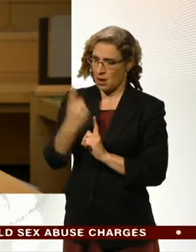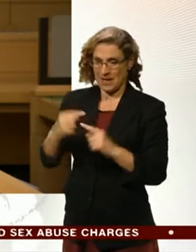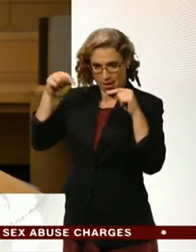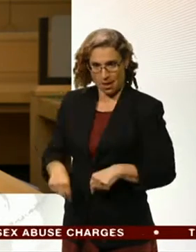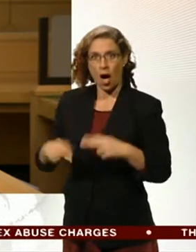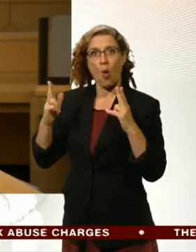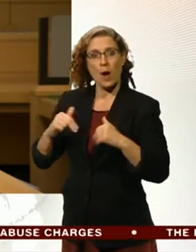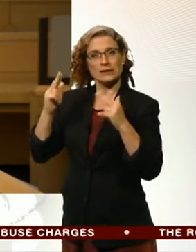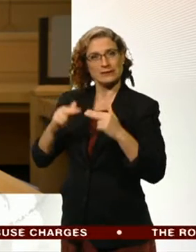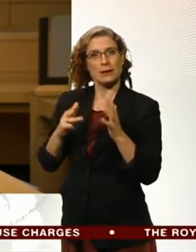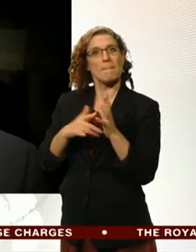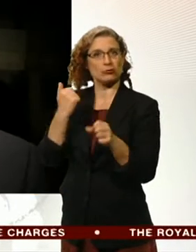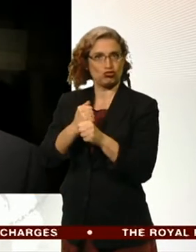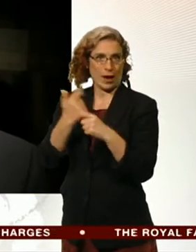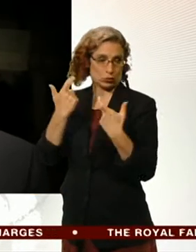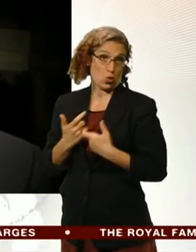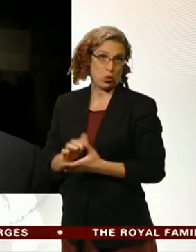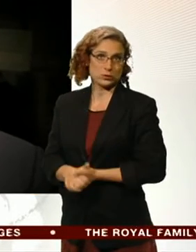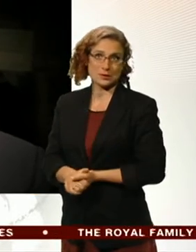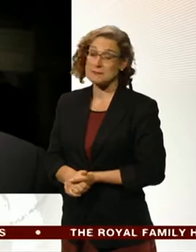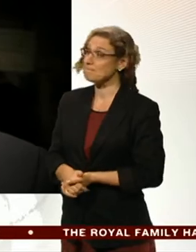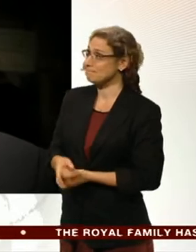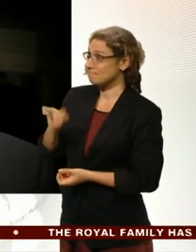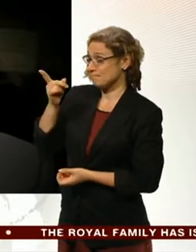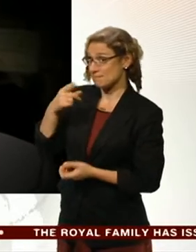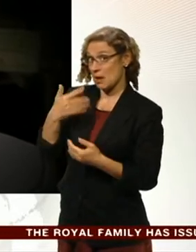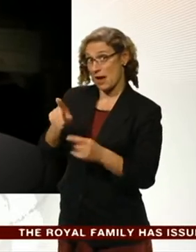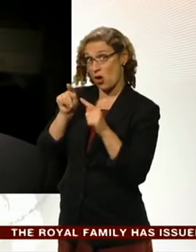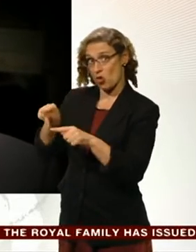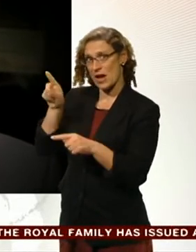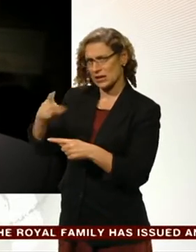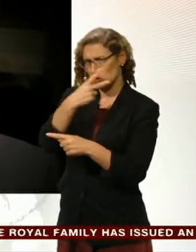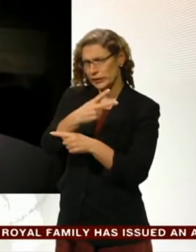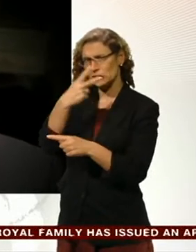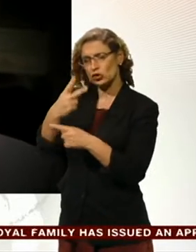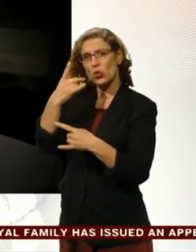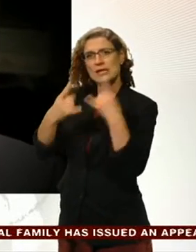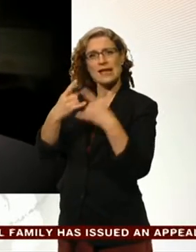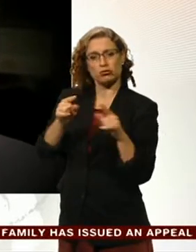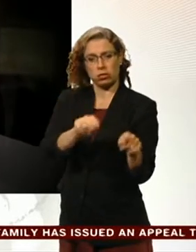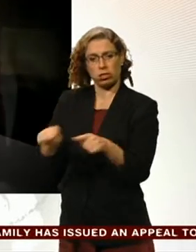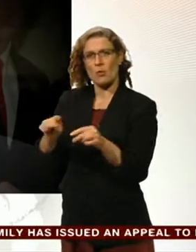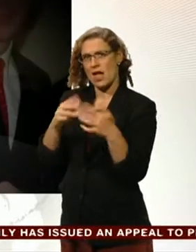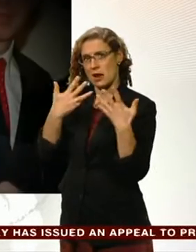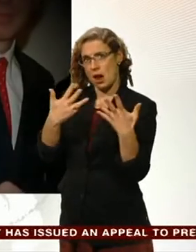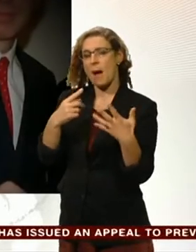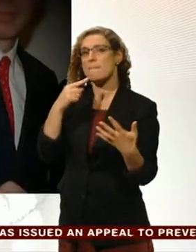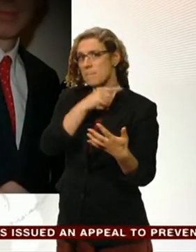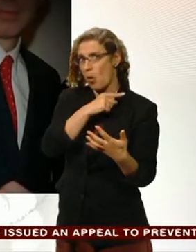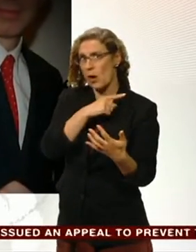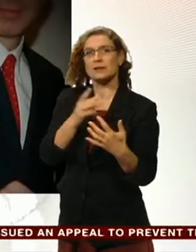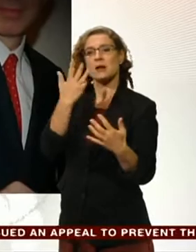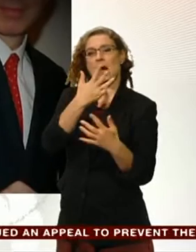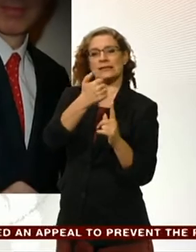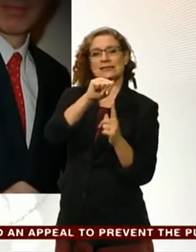Westminster Magistrates. Lord Janna's accused of 22 sexual offences against nine boys between 1969